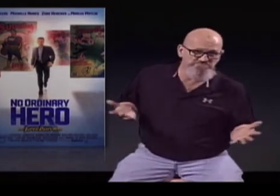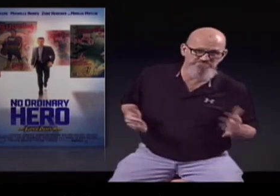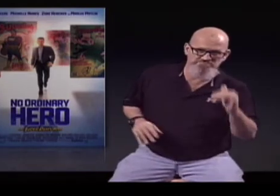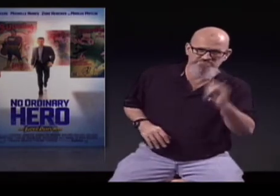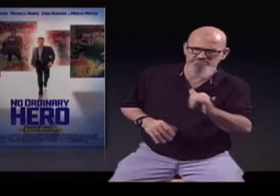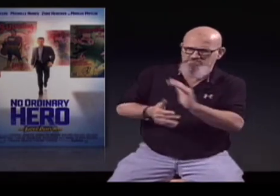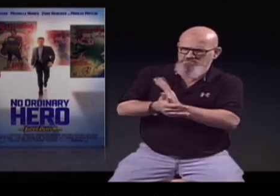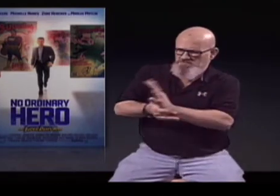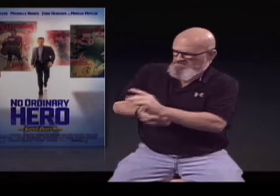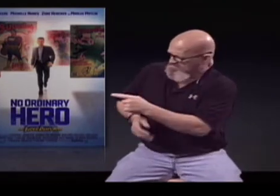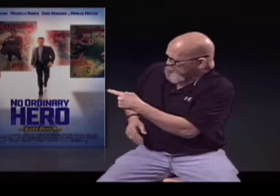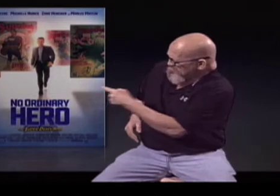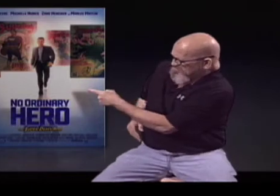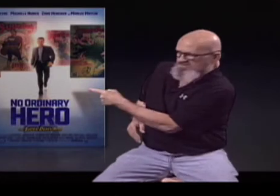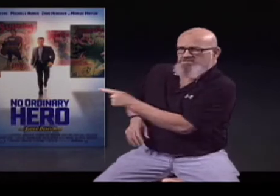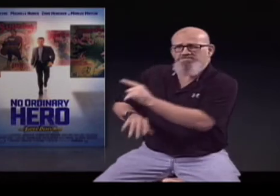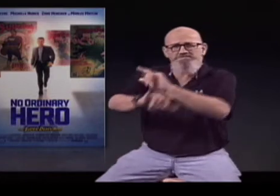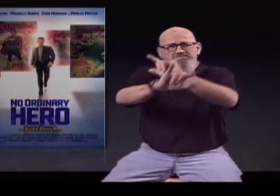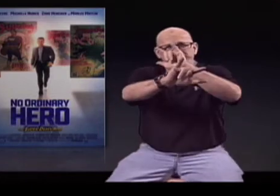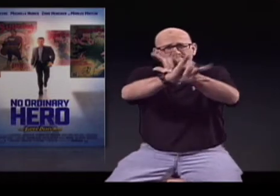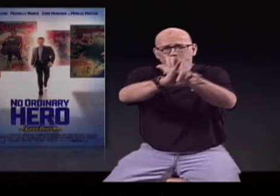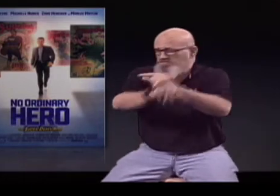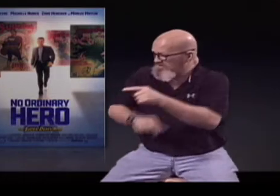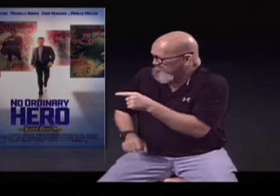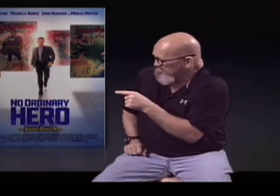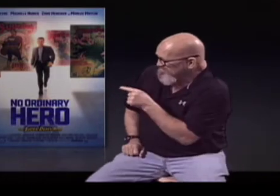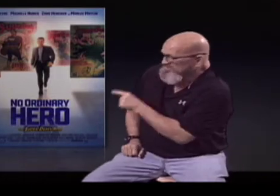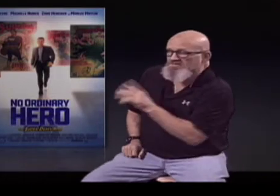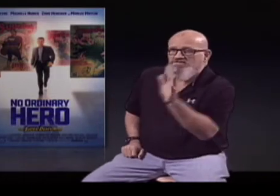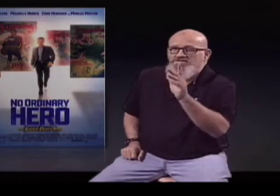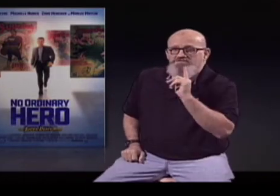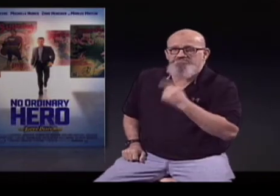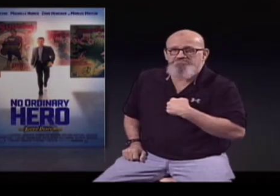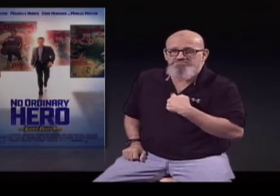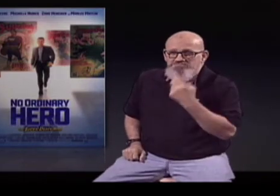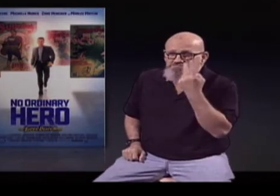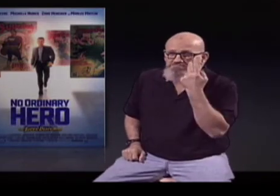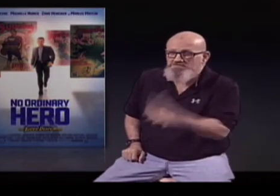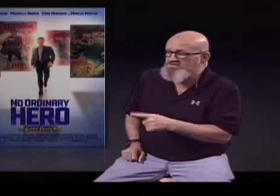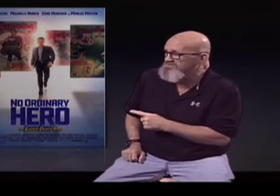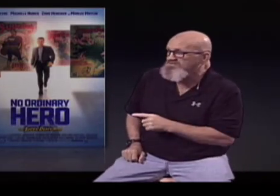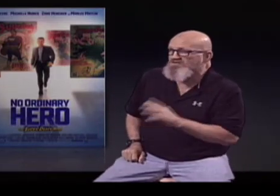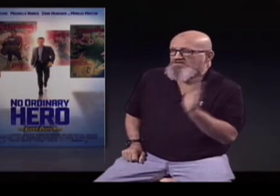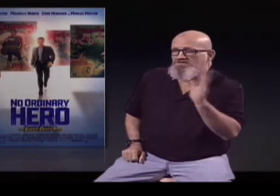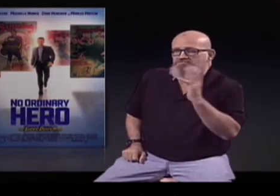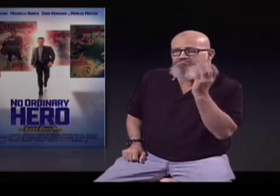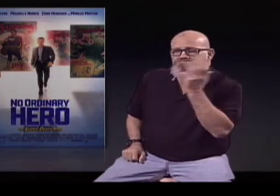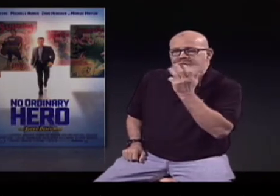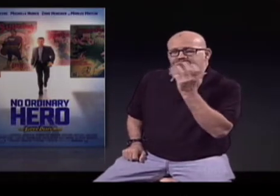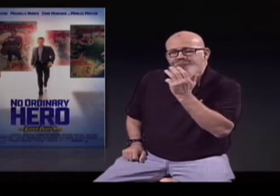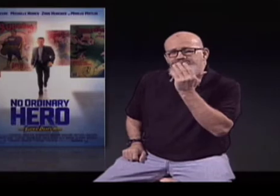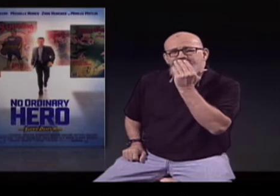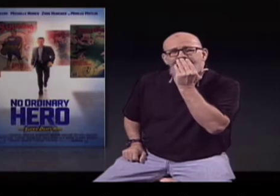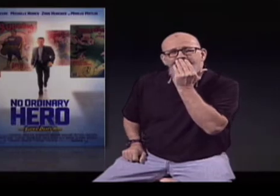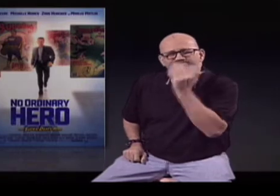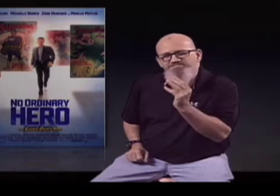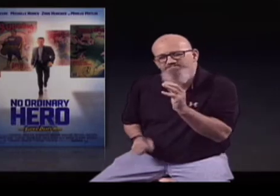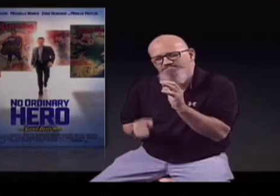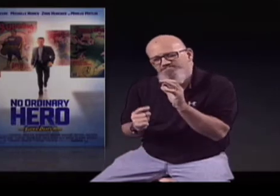What I'm going to talk about today is this movie, the Super Daffy movie. Now I have seen this movie and it